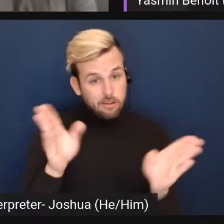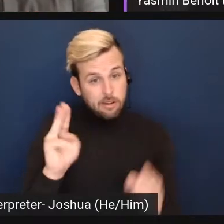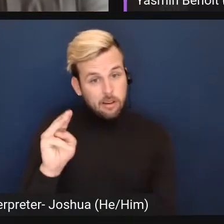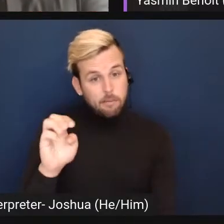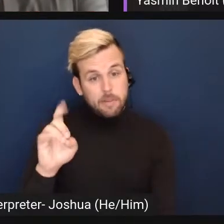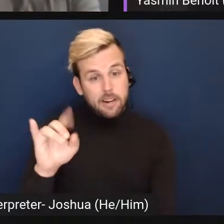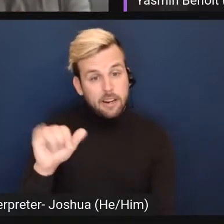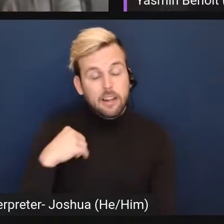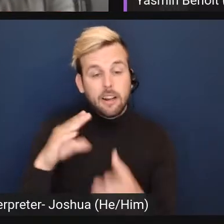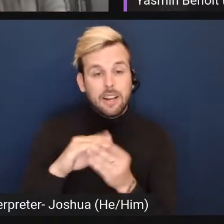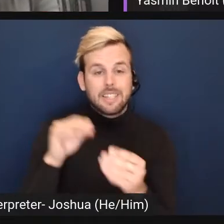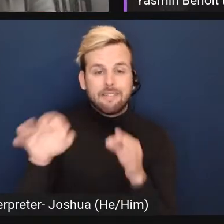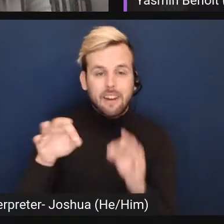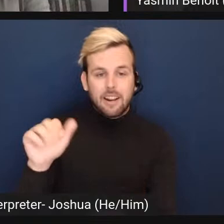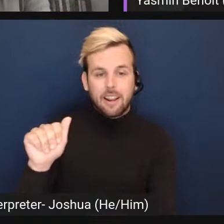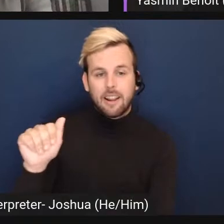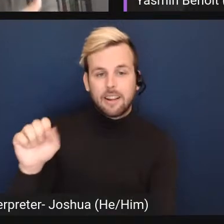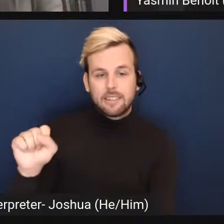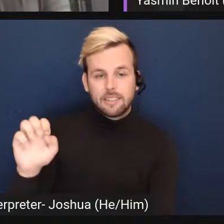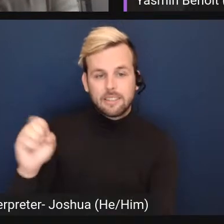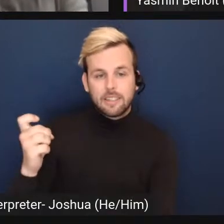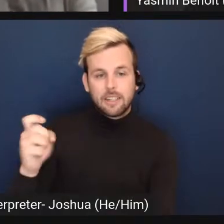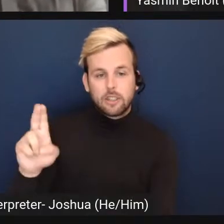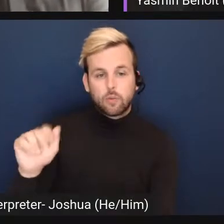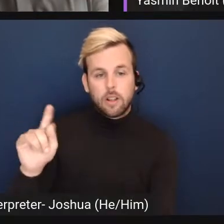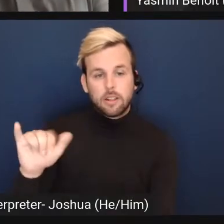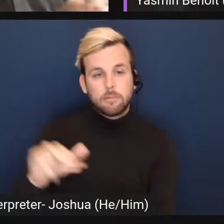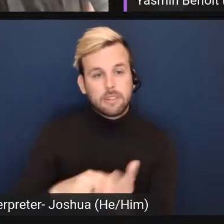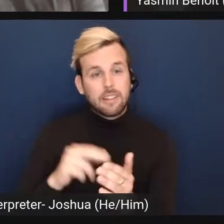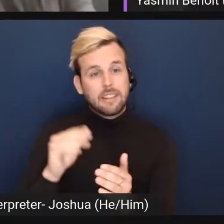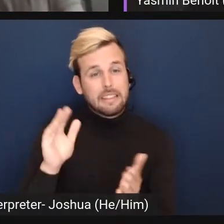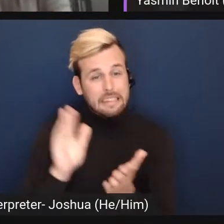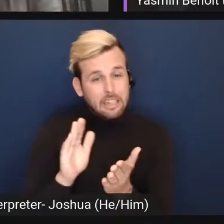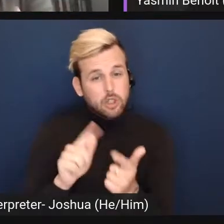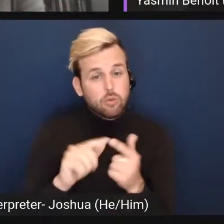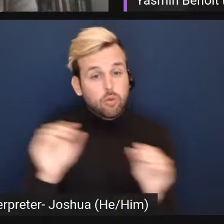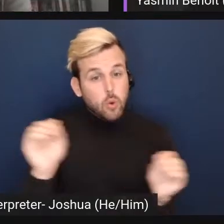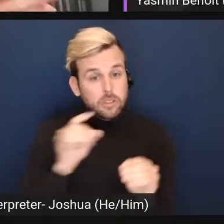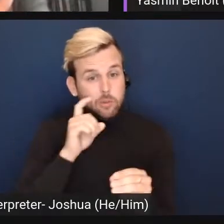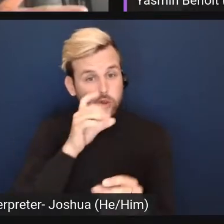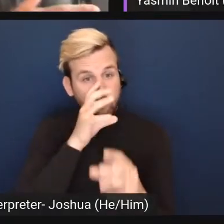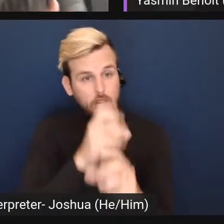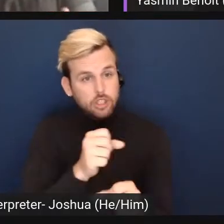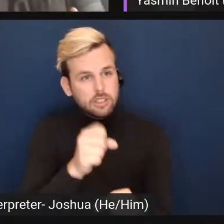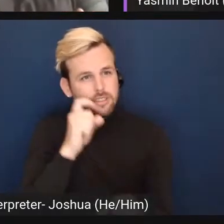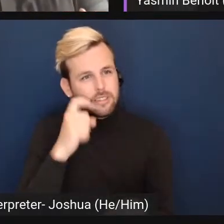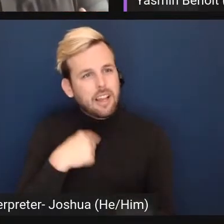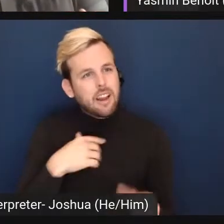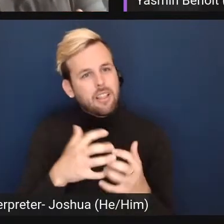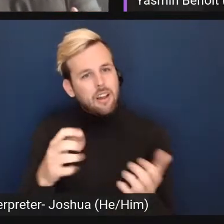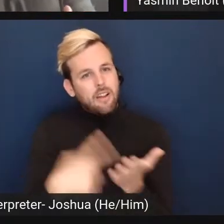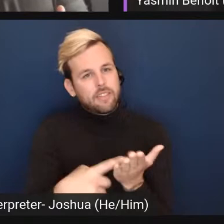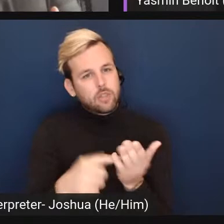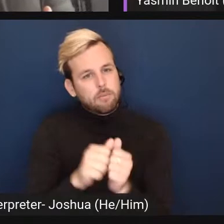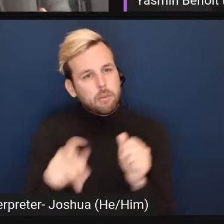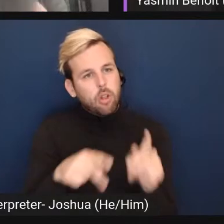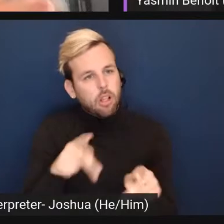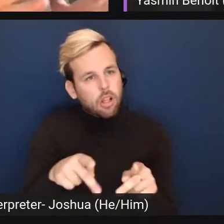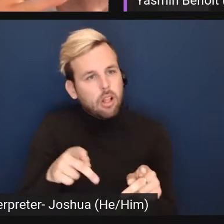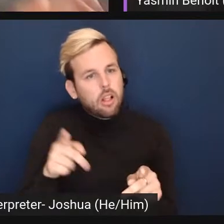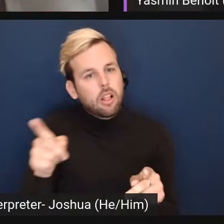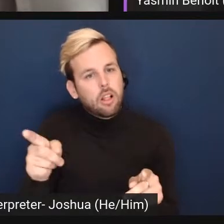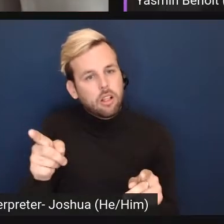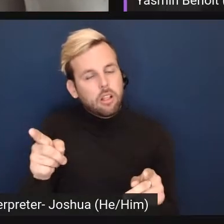defining asexuality as little to no sexual attraction rather than no sexual attraction just because it had enough conversations with people who